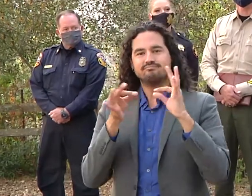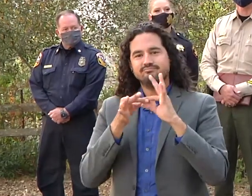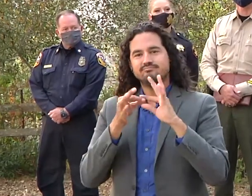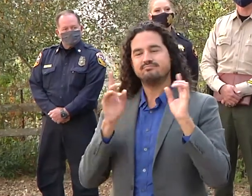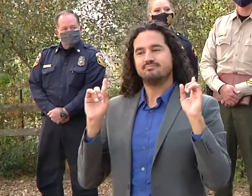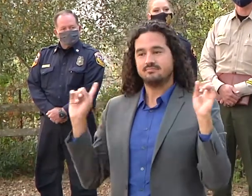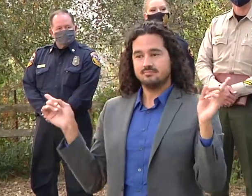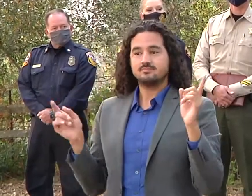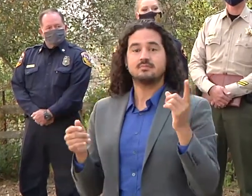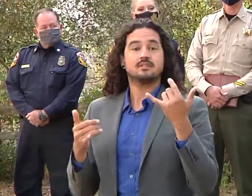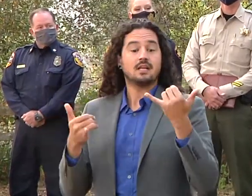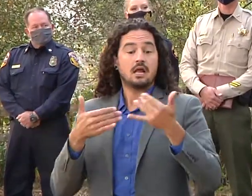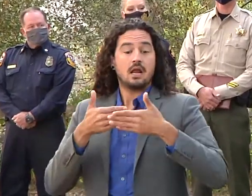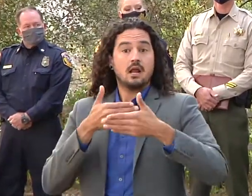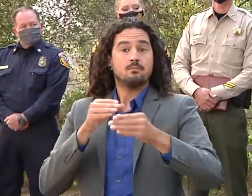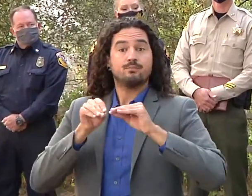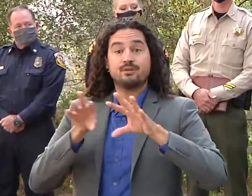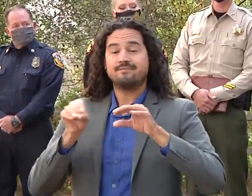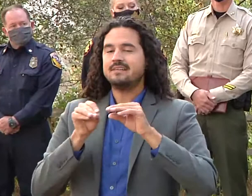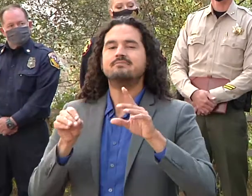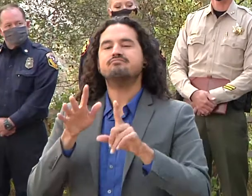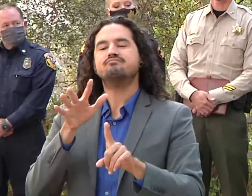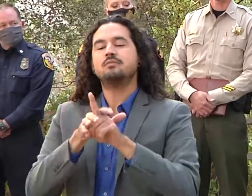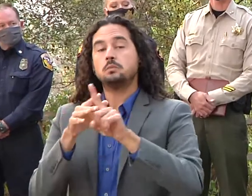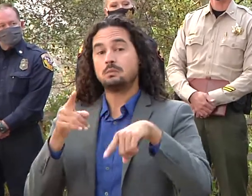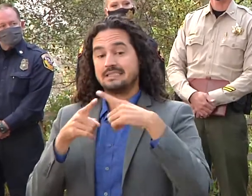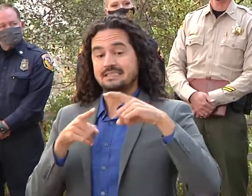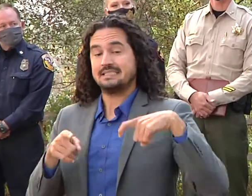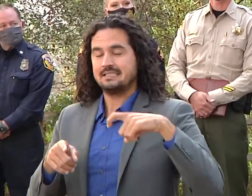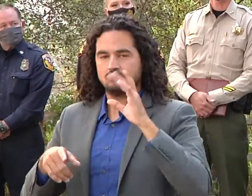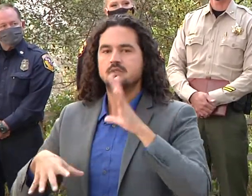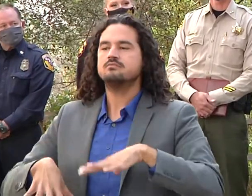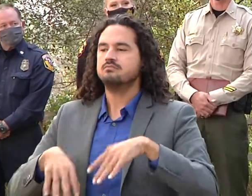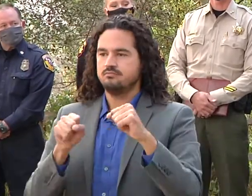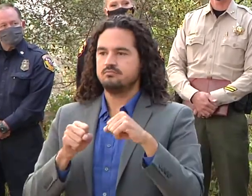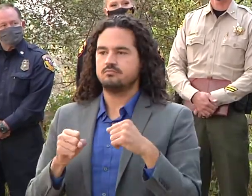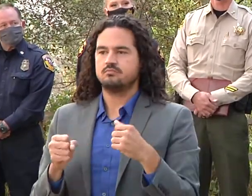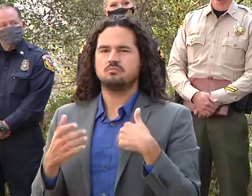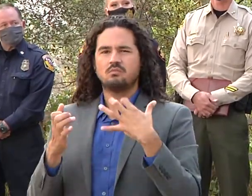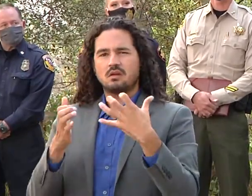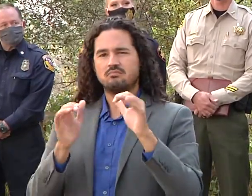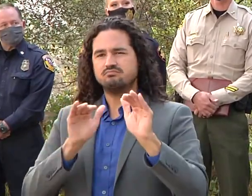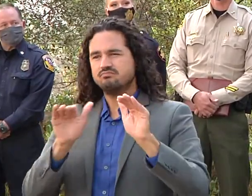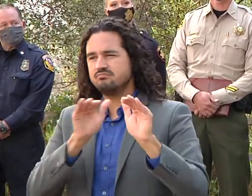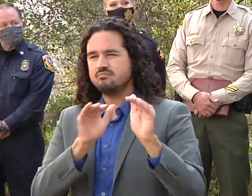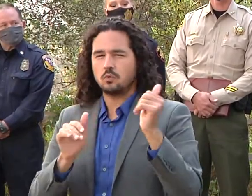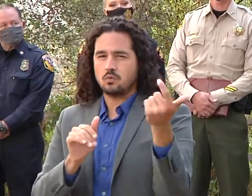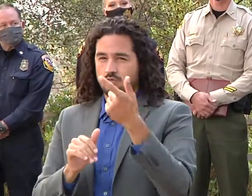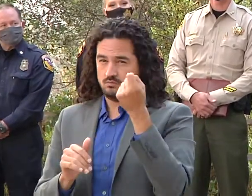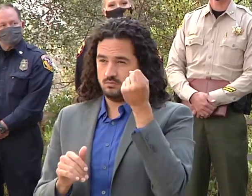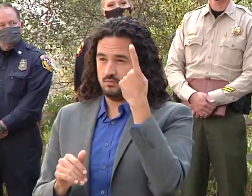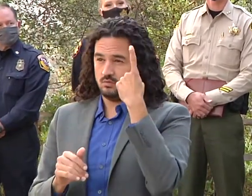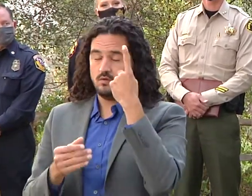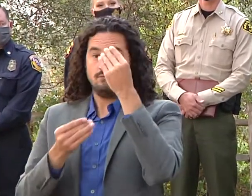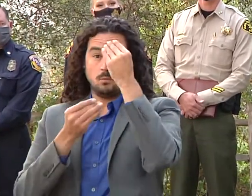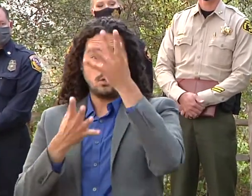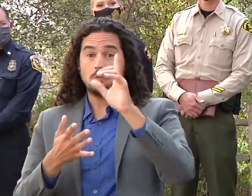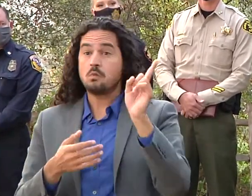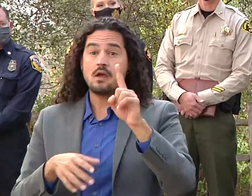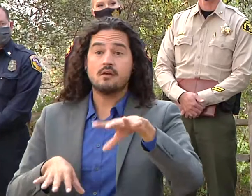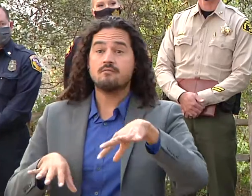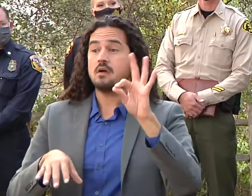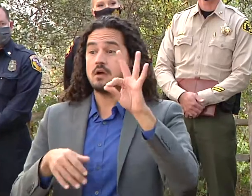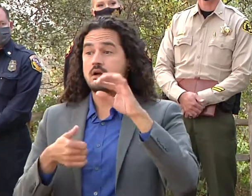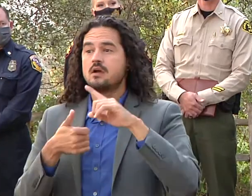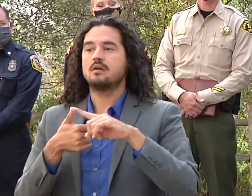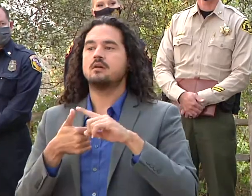the press conferences just to align to make sure everybody understands the information fire information will still be coming out